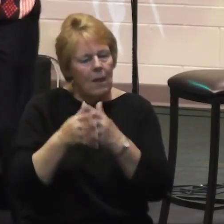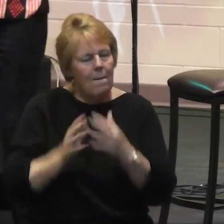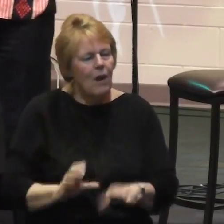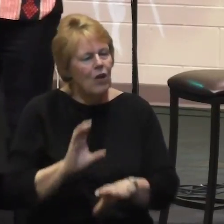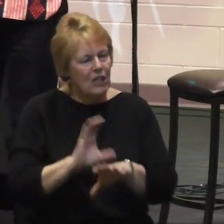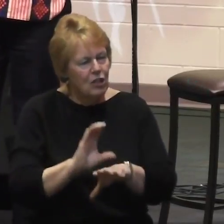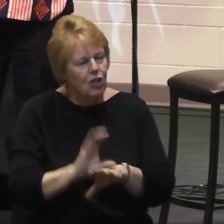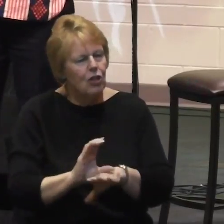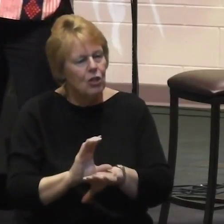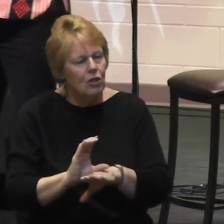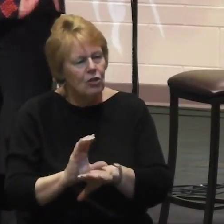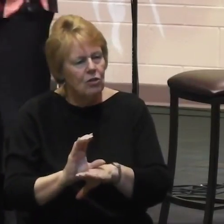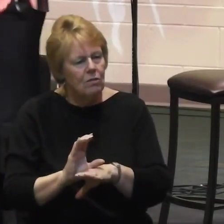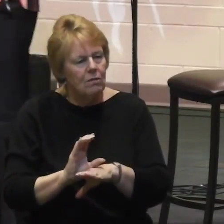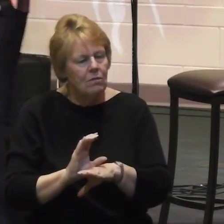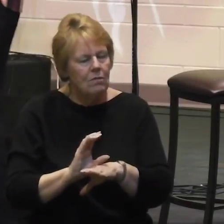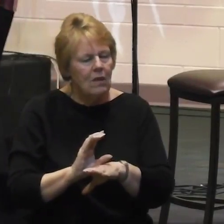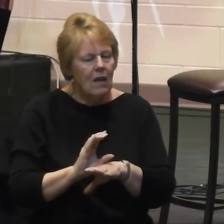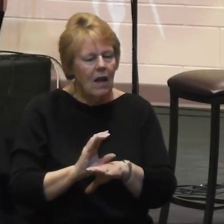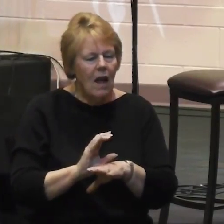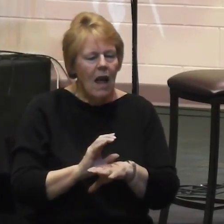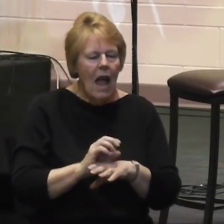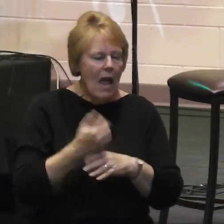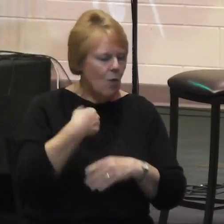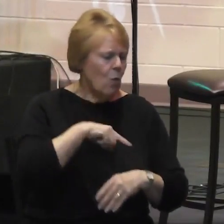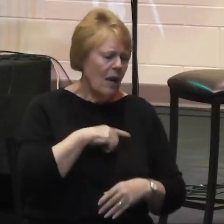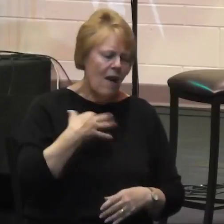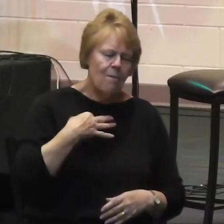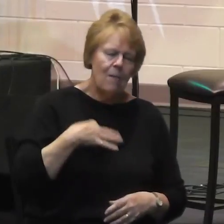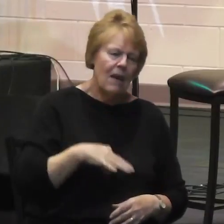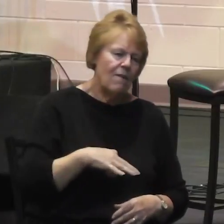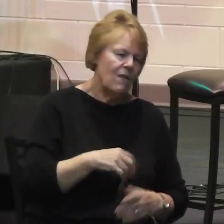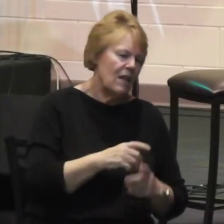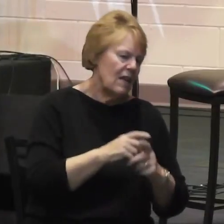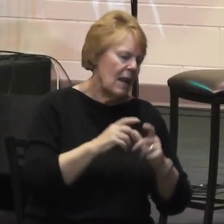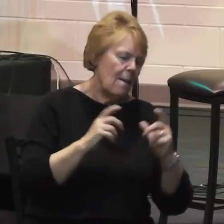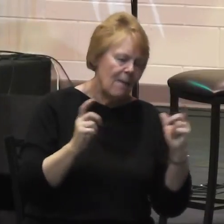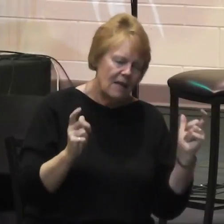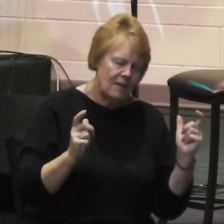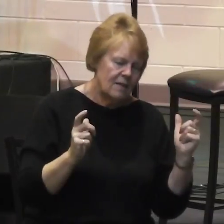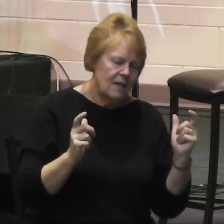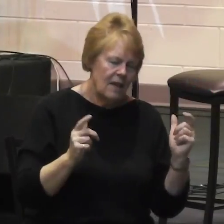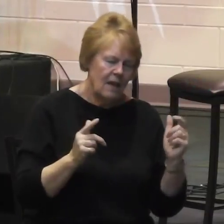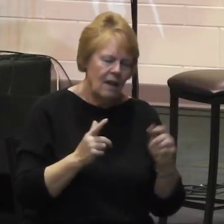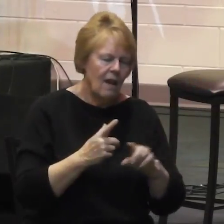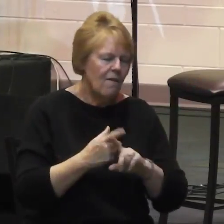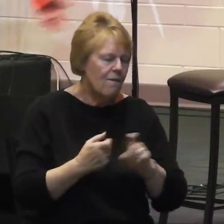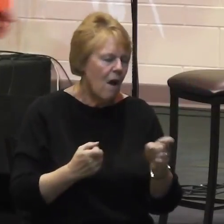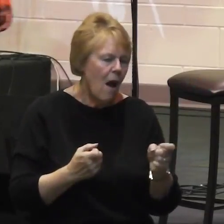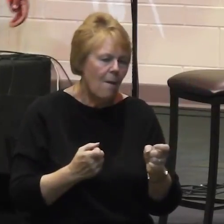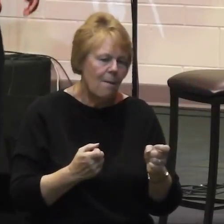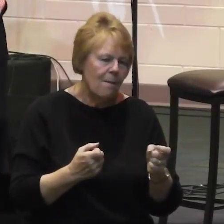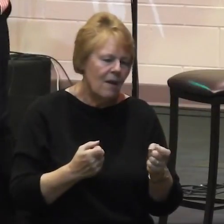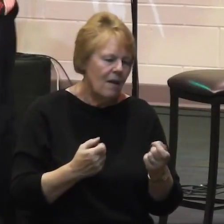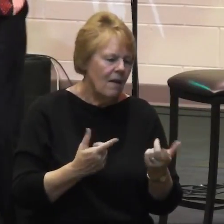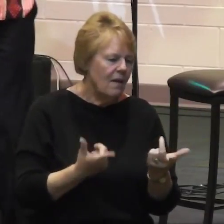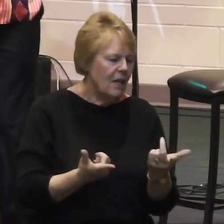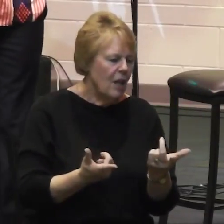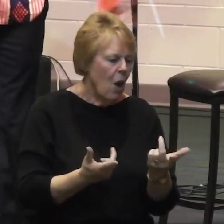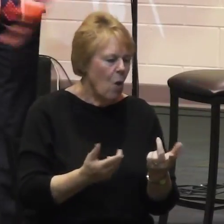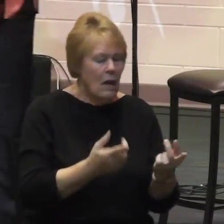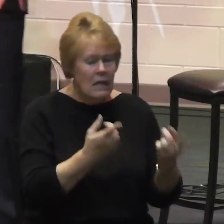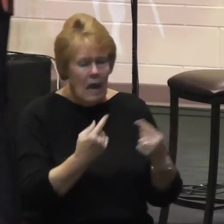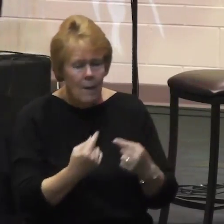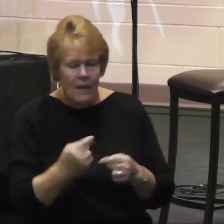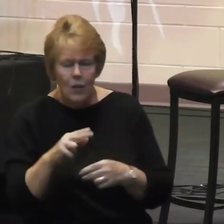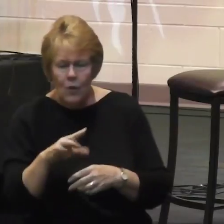We have benefited immensely from the scholarly input of seminaries in the U.S. and